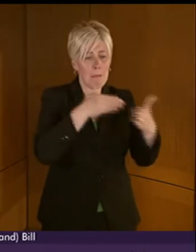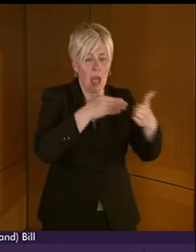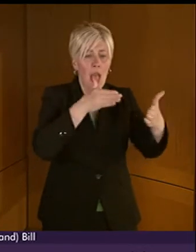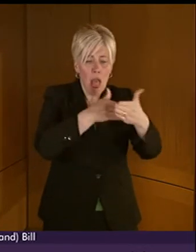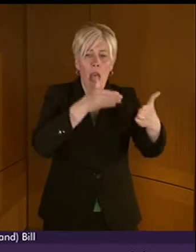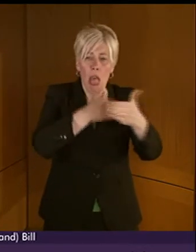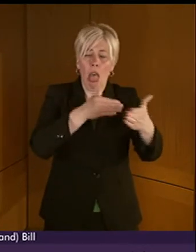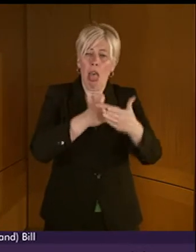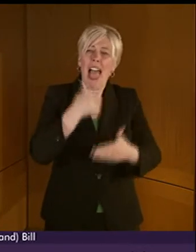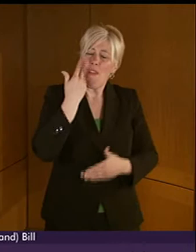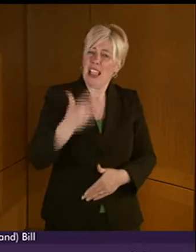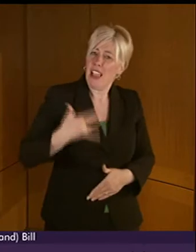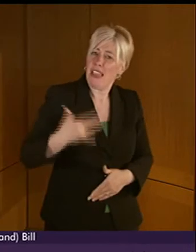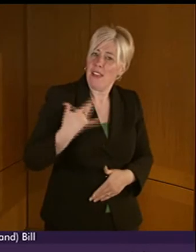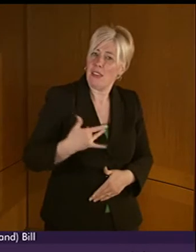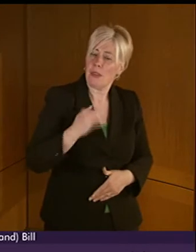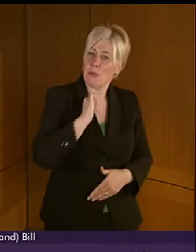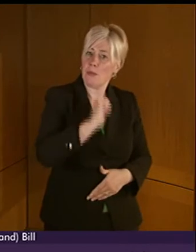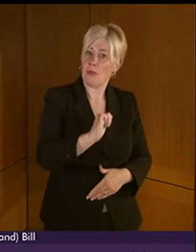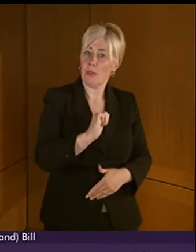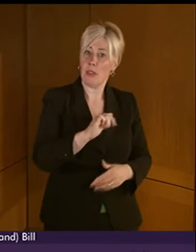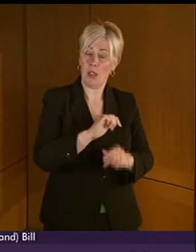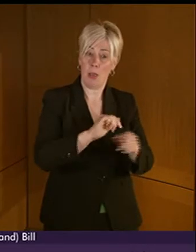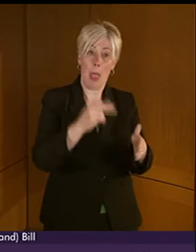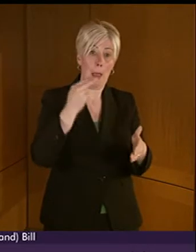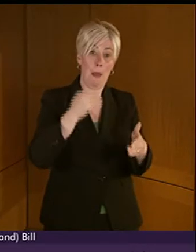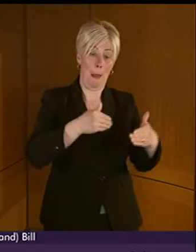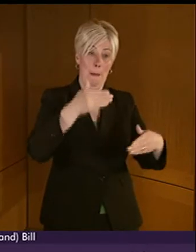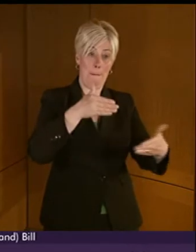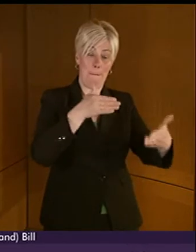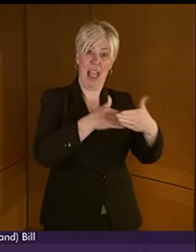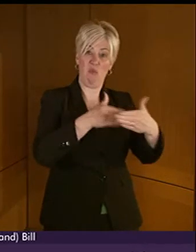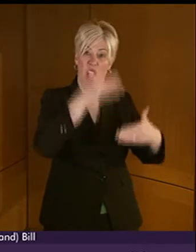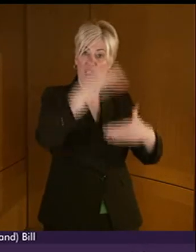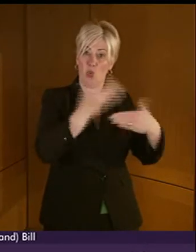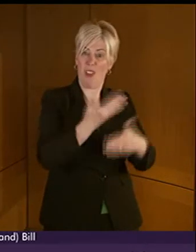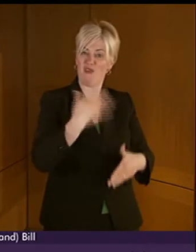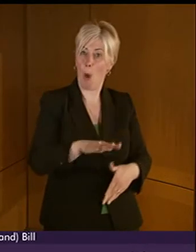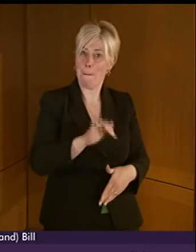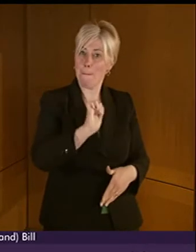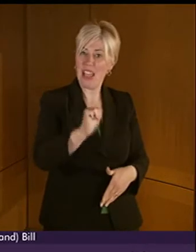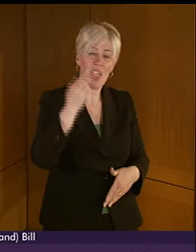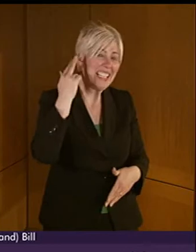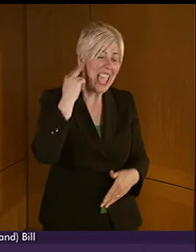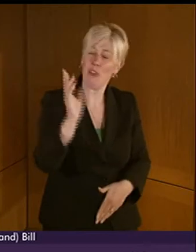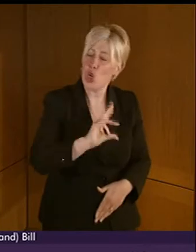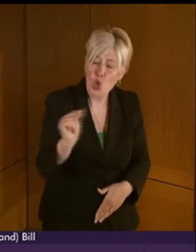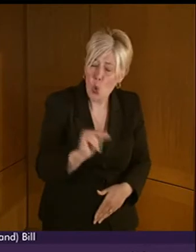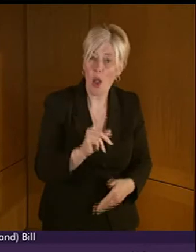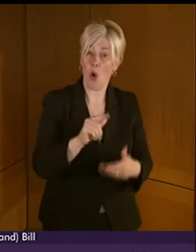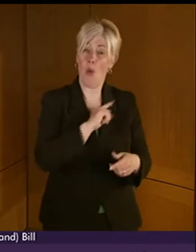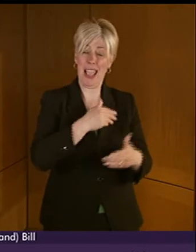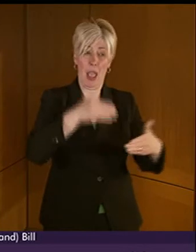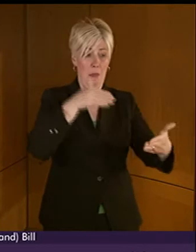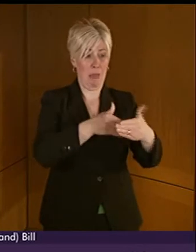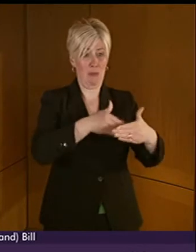not from the barriers caused by their deafness, but from the distinct lack of understanding of BSL and